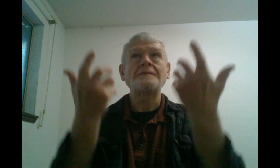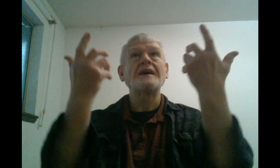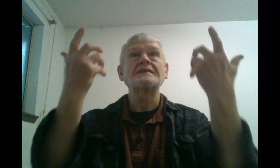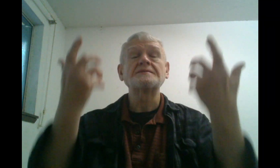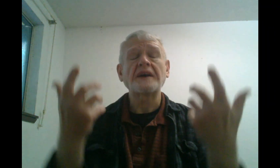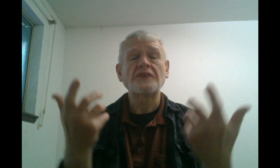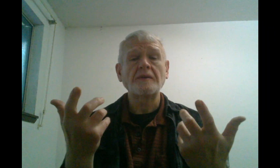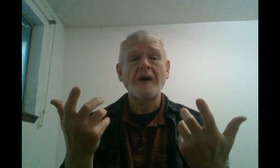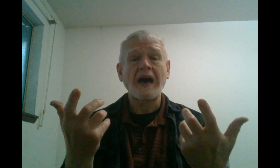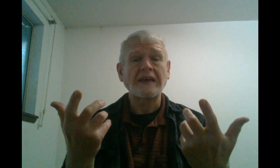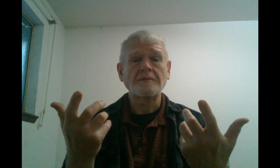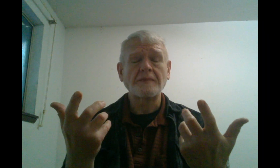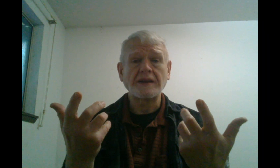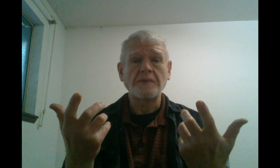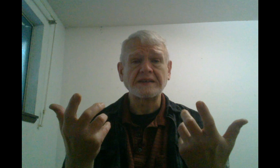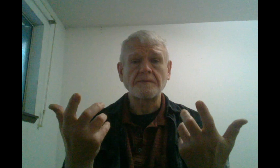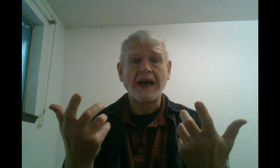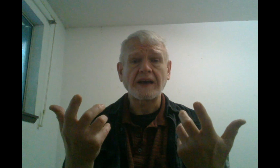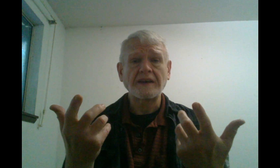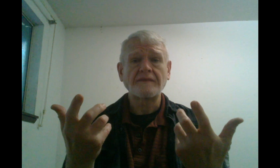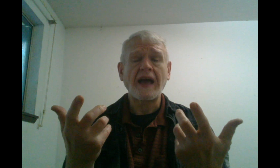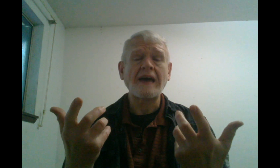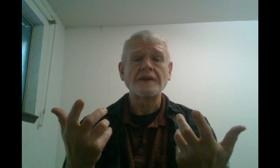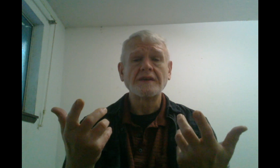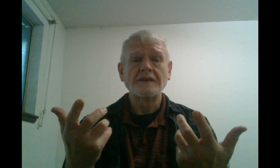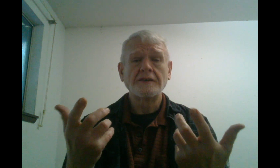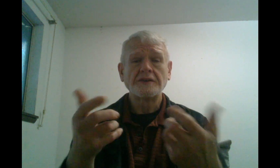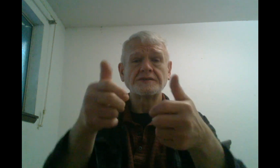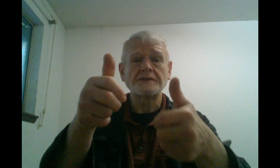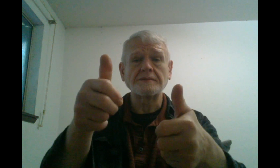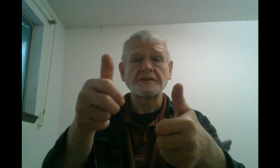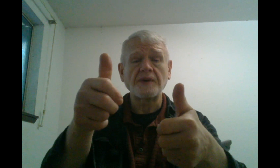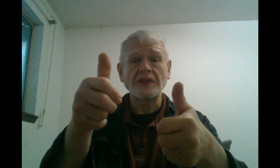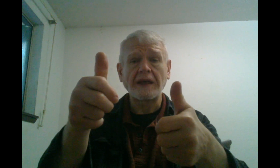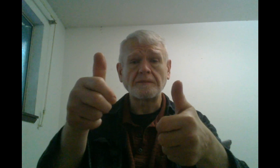I'm not expecting my deposit back. I never have. So, thumbs up on that.